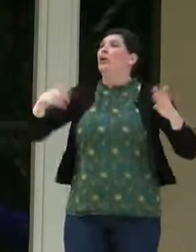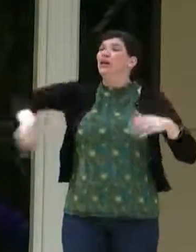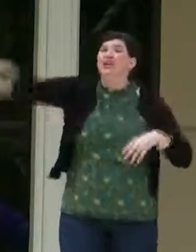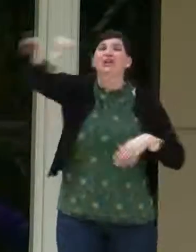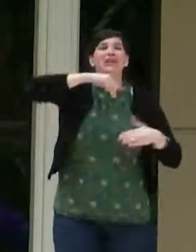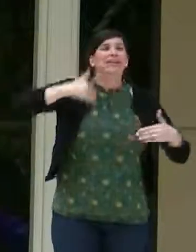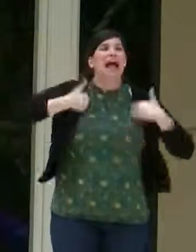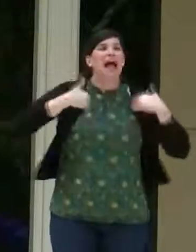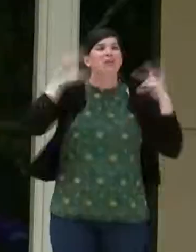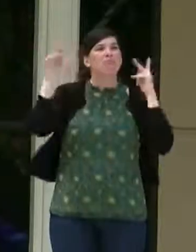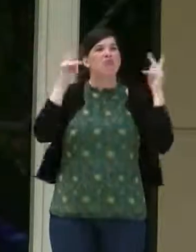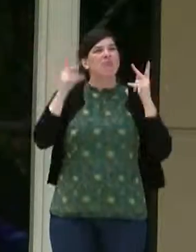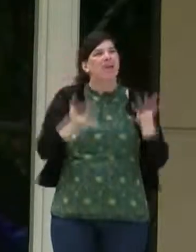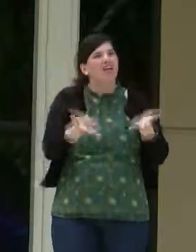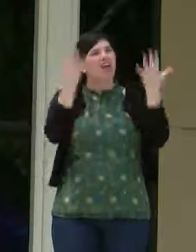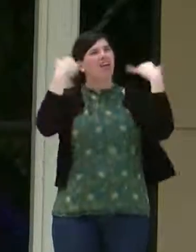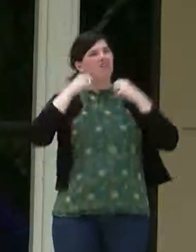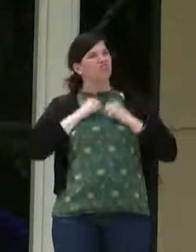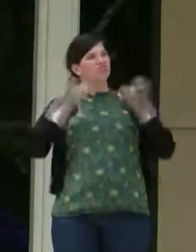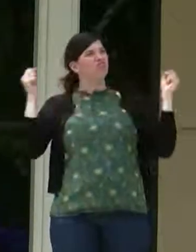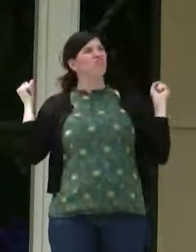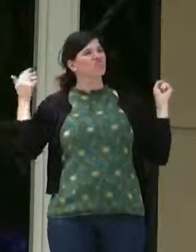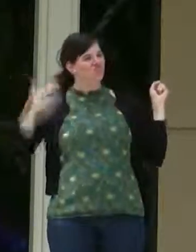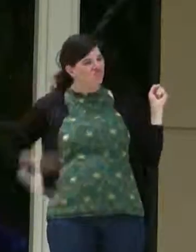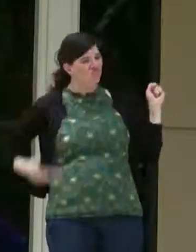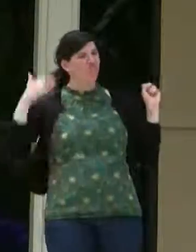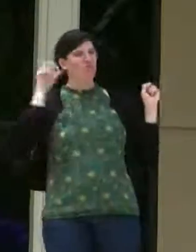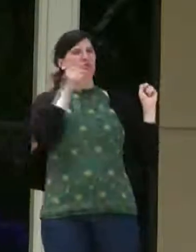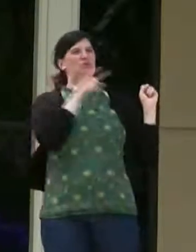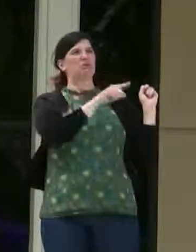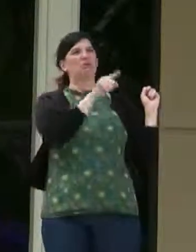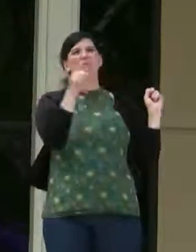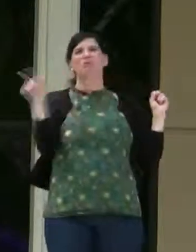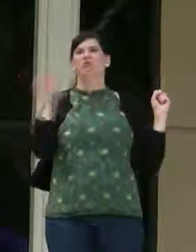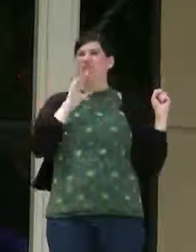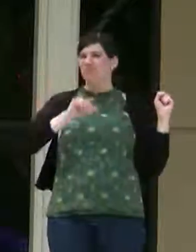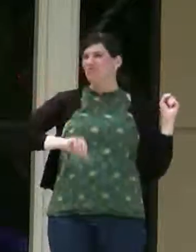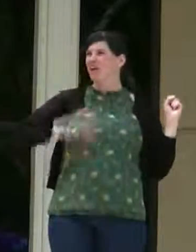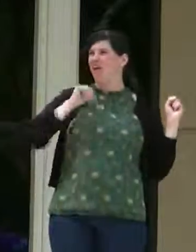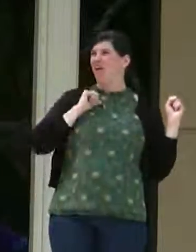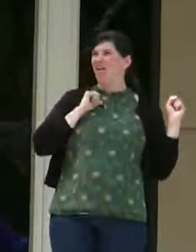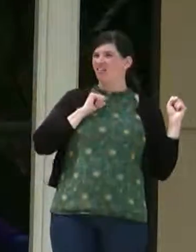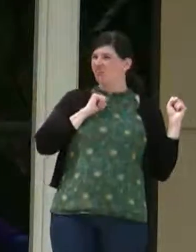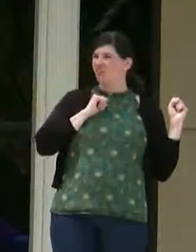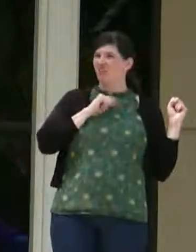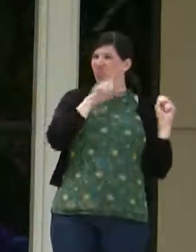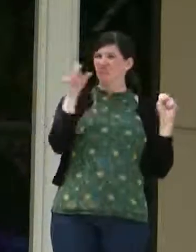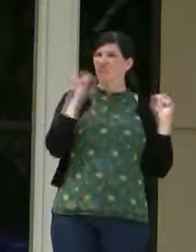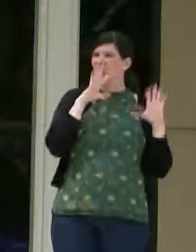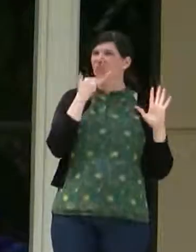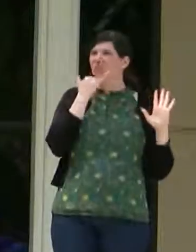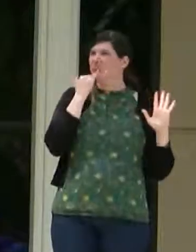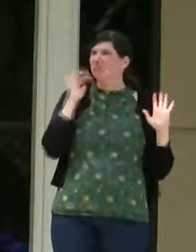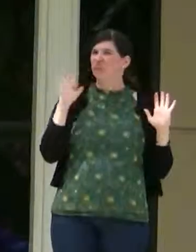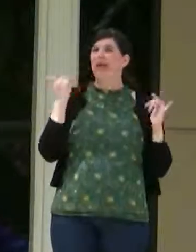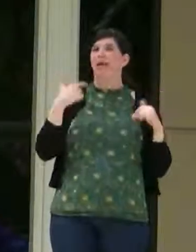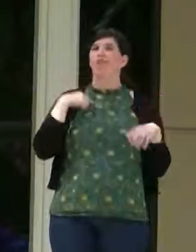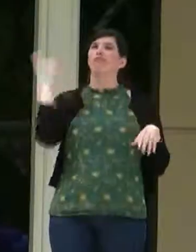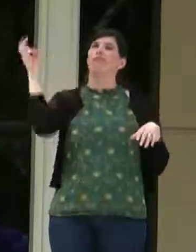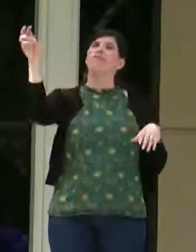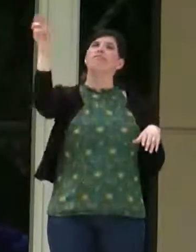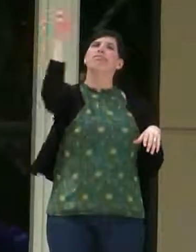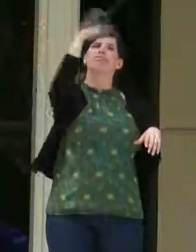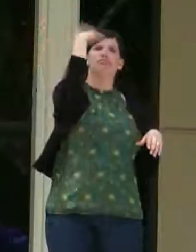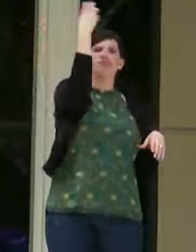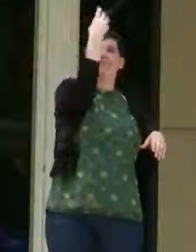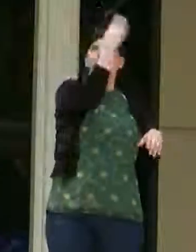and not let anybody tell them what they're doing is wrong. So I now travel all over the place talking to different people. I